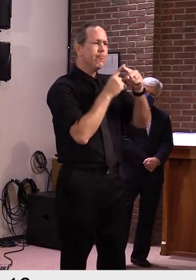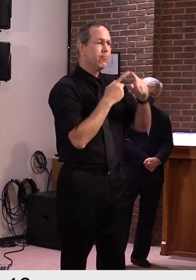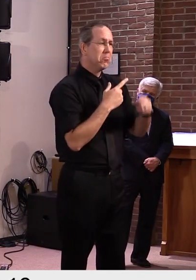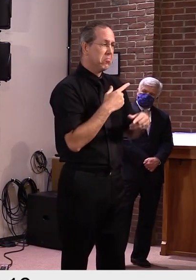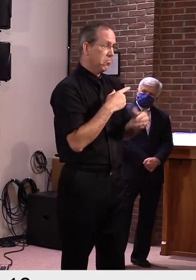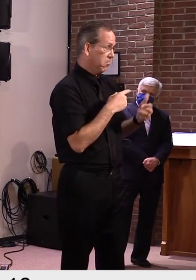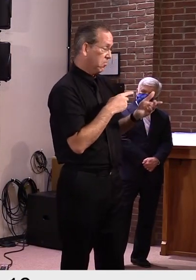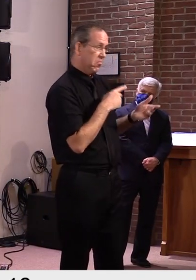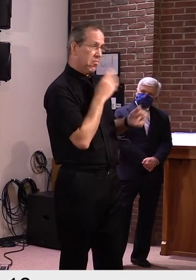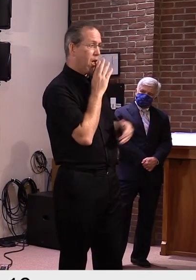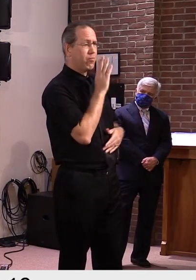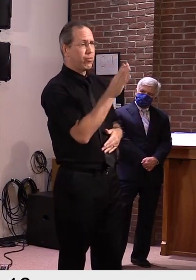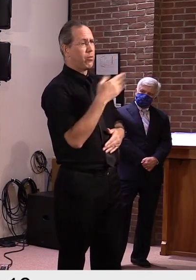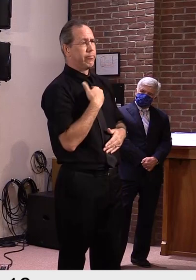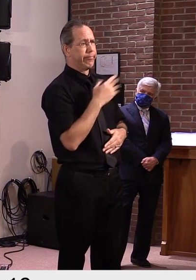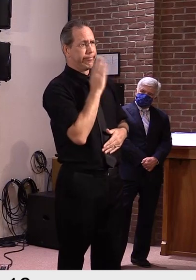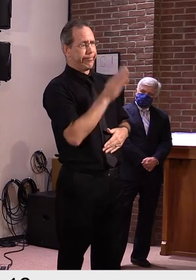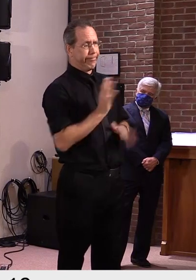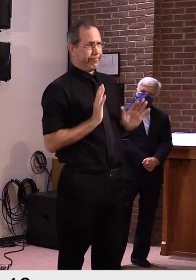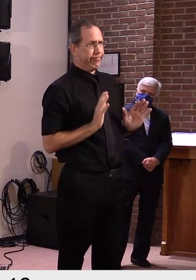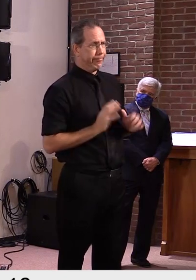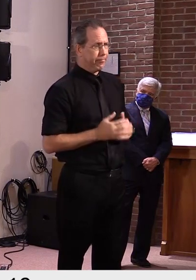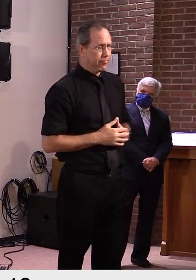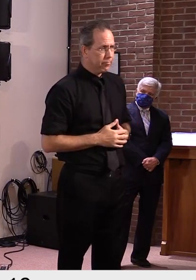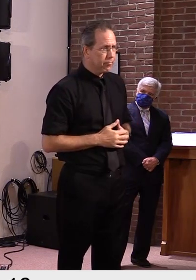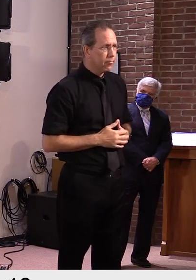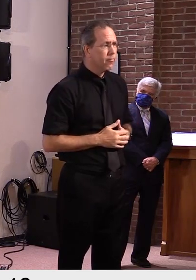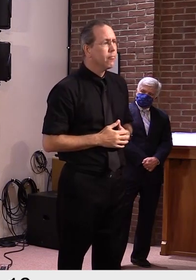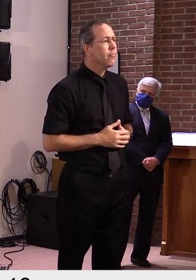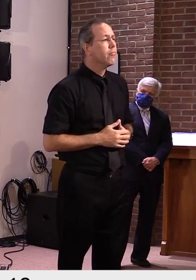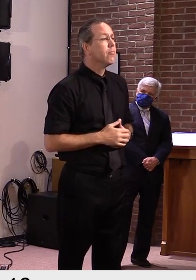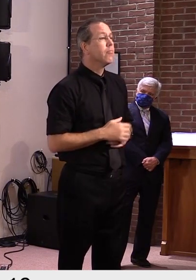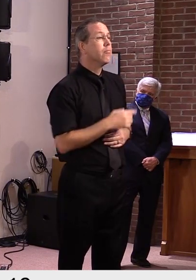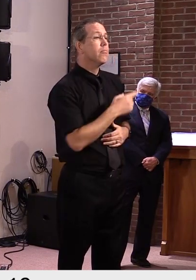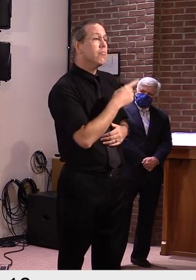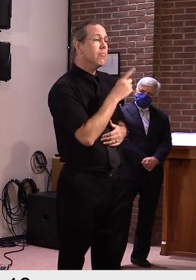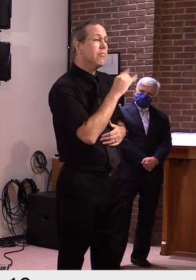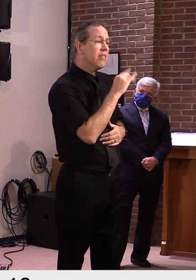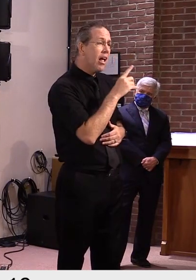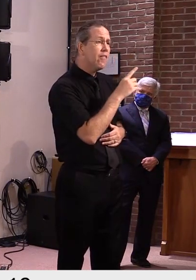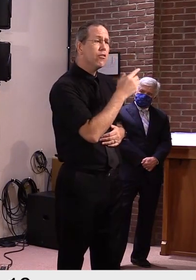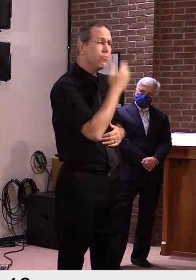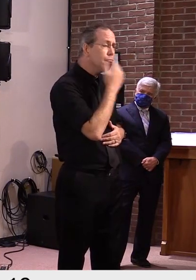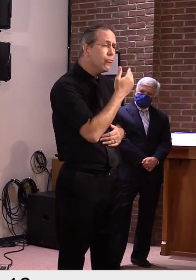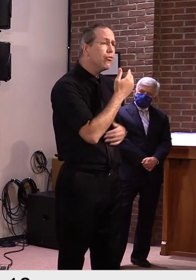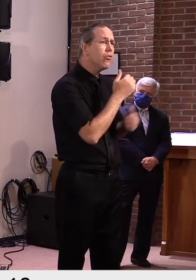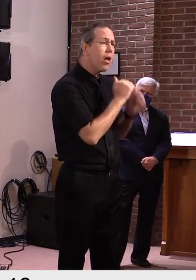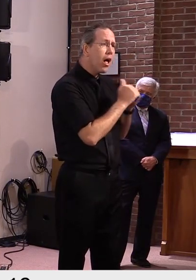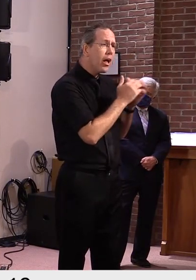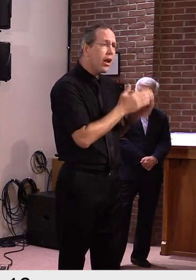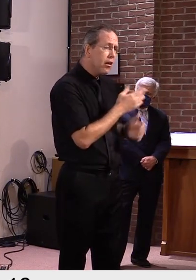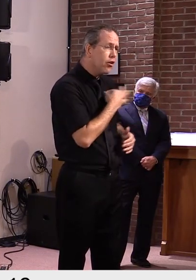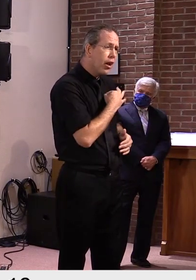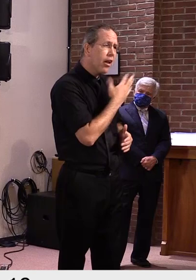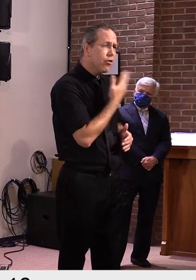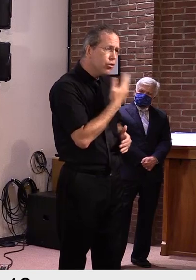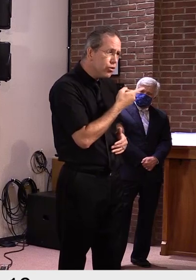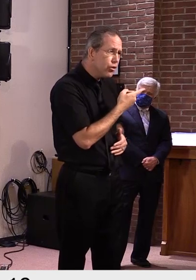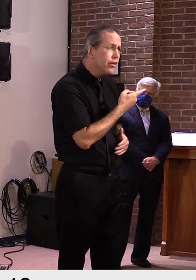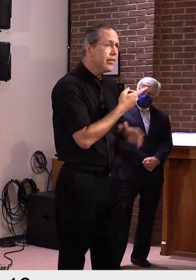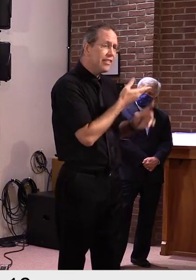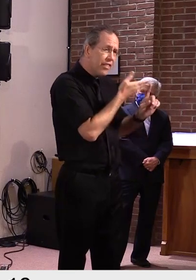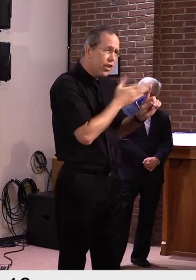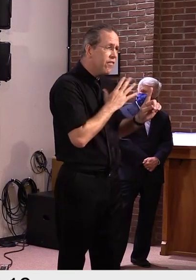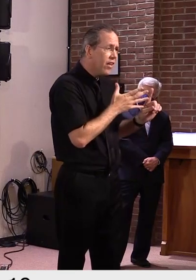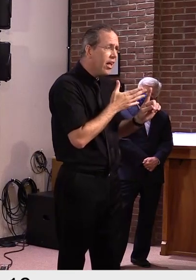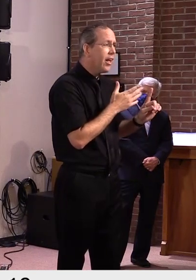formidable, uh, candidate and formidable opponent and, uh, has a lot of name recognition and, uh, a lot of history